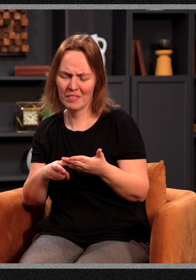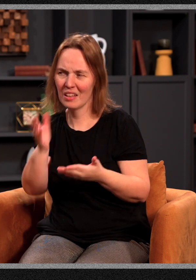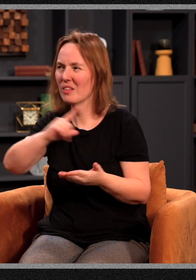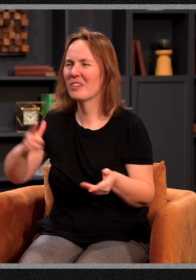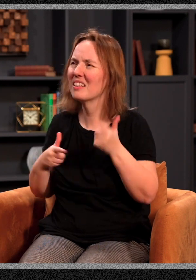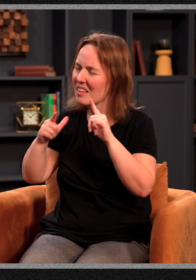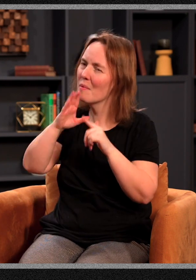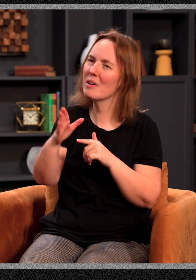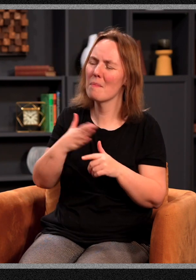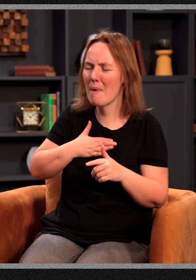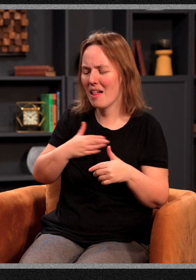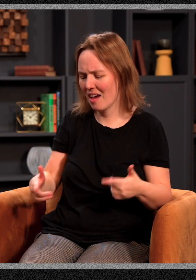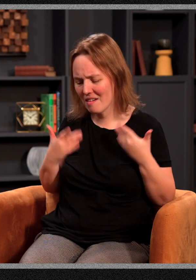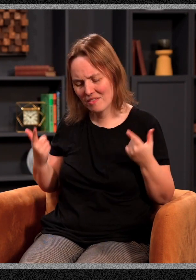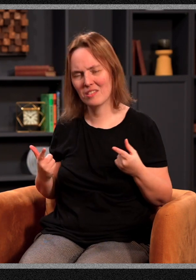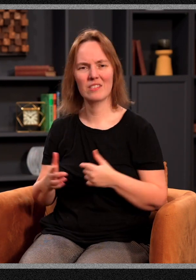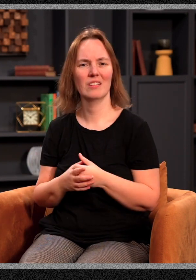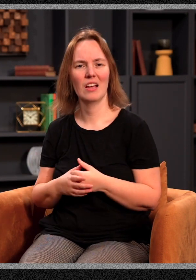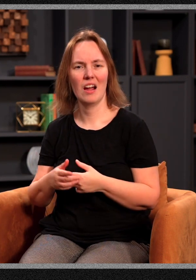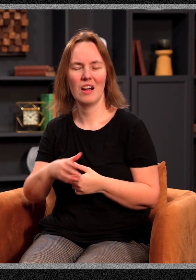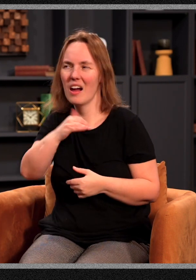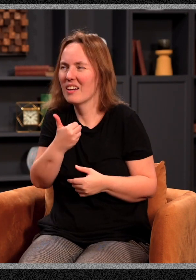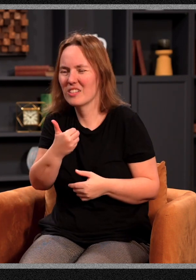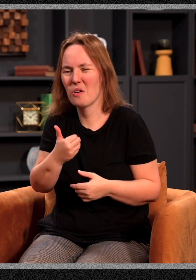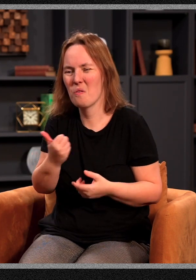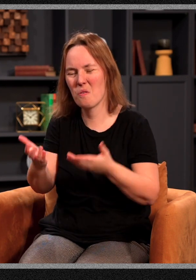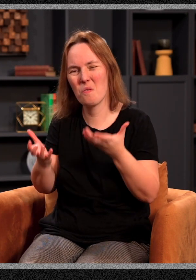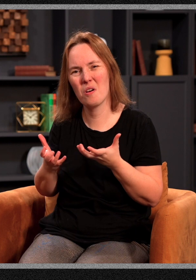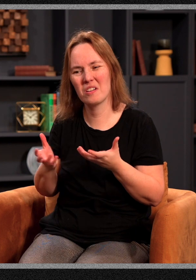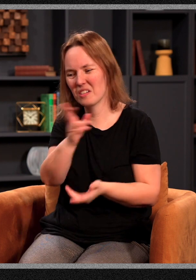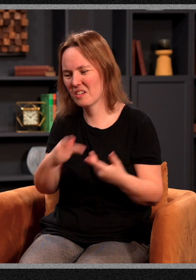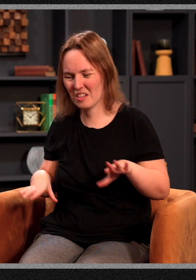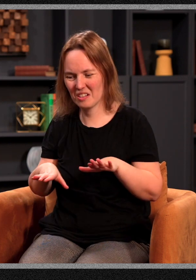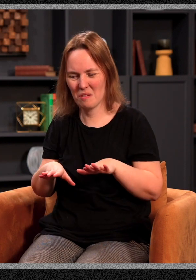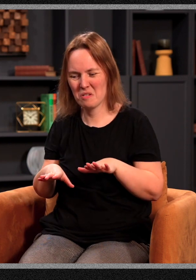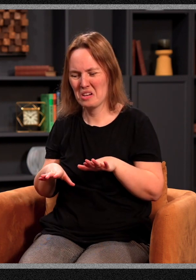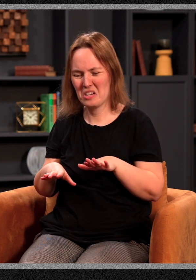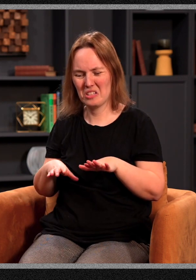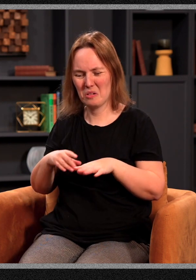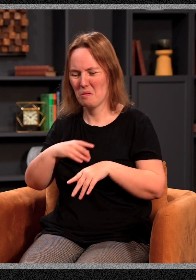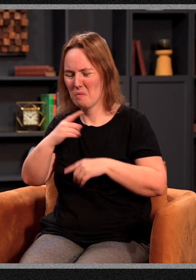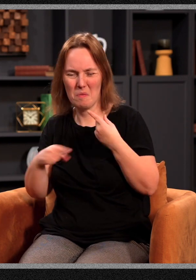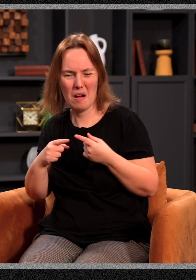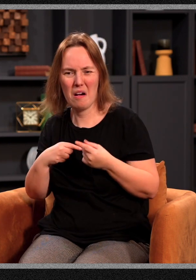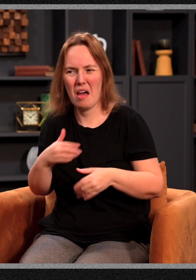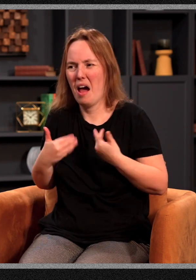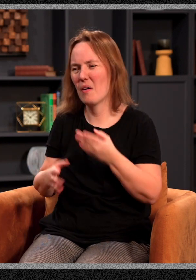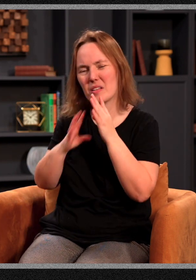this week, I just thought, Lord, let that be just my life. Lord, I don't want your kingdom just to be how eloquently I can speak. Lord, I want your kingdom to be